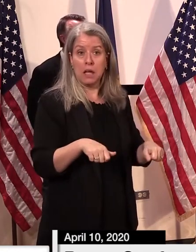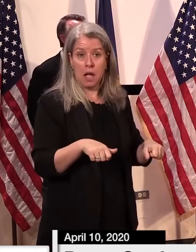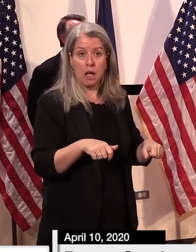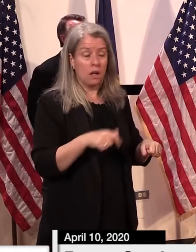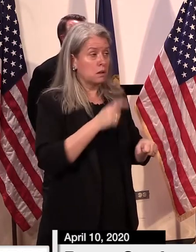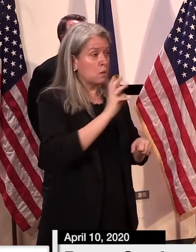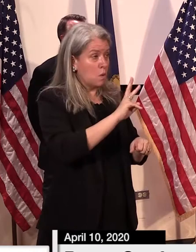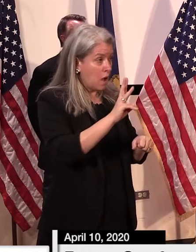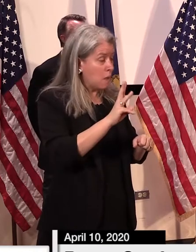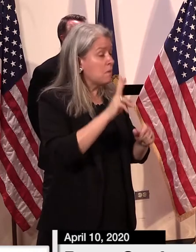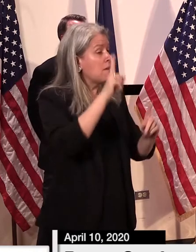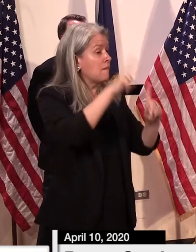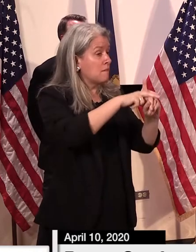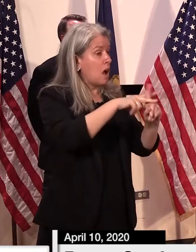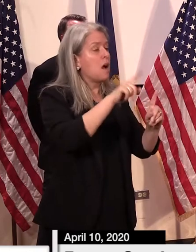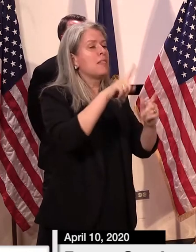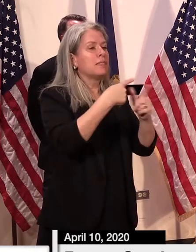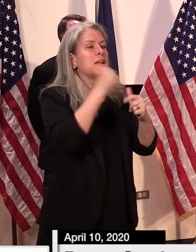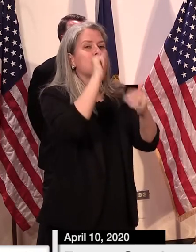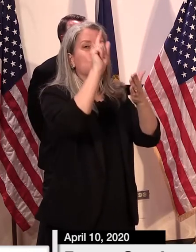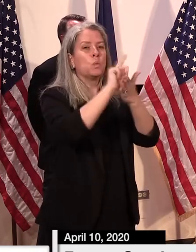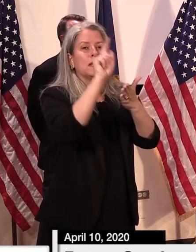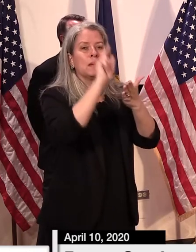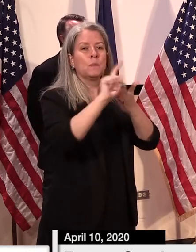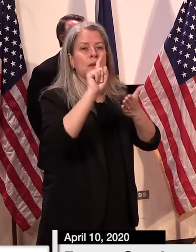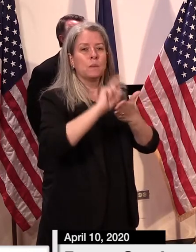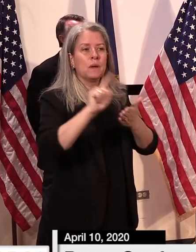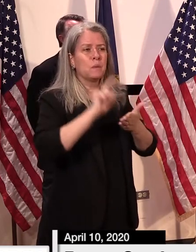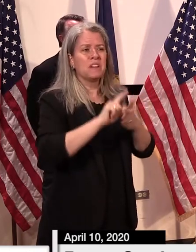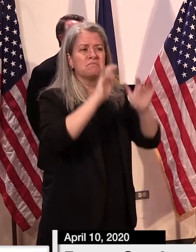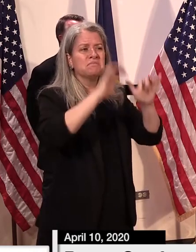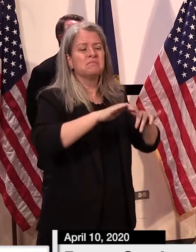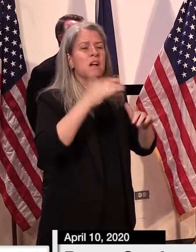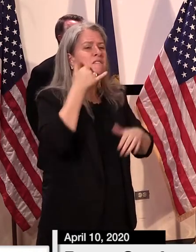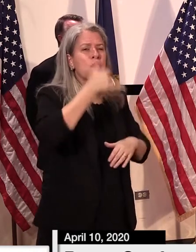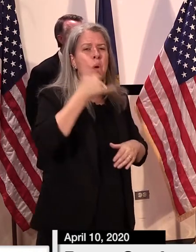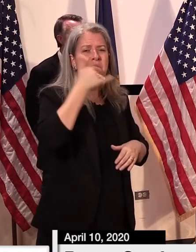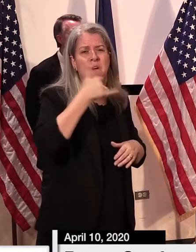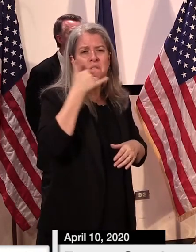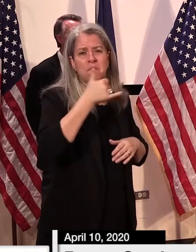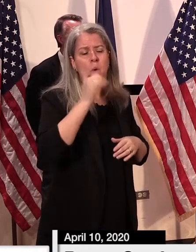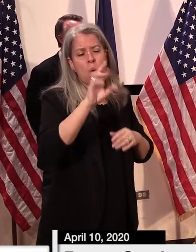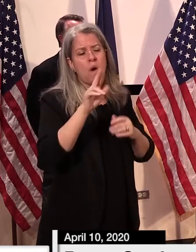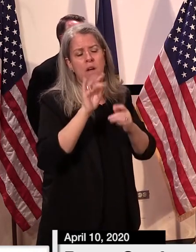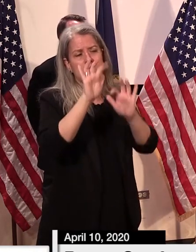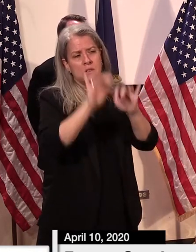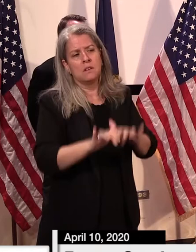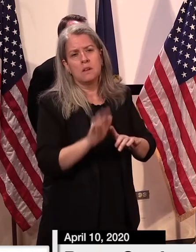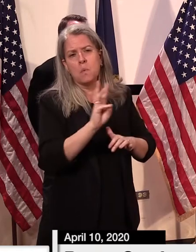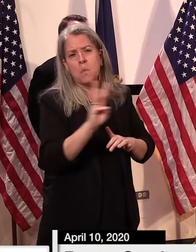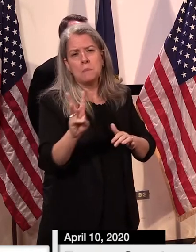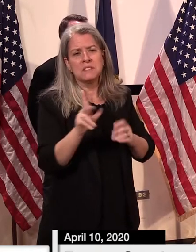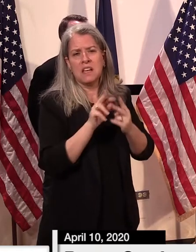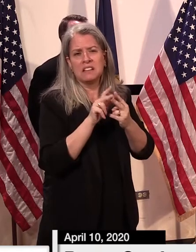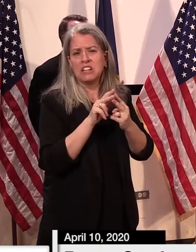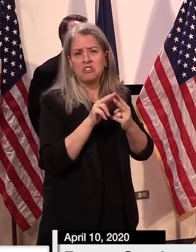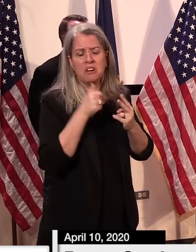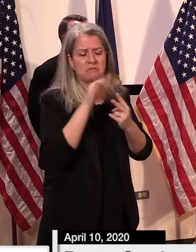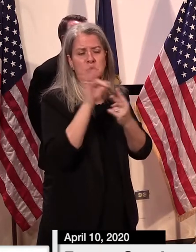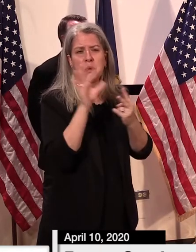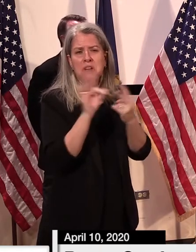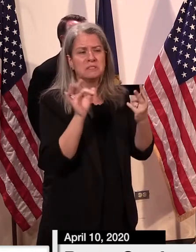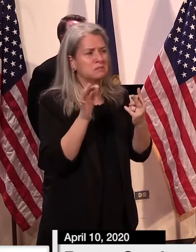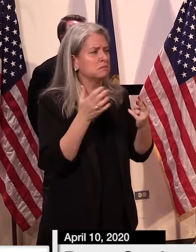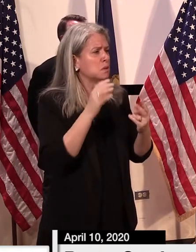the web and then when they file their weekly claims they're able to do that through the automated phone number and uh and on the web as well